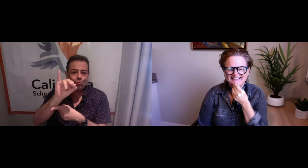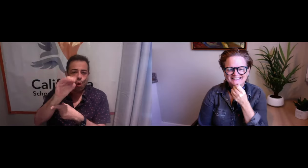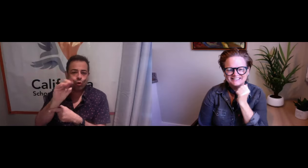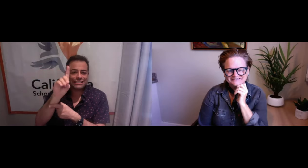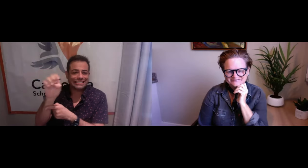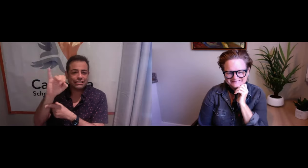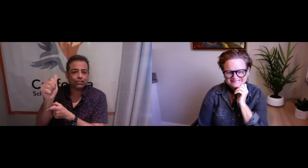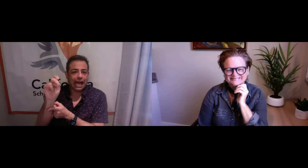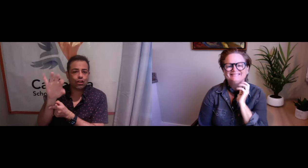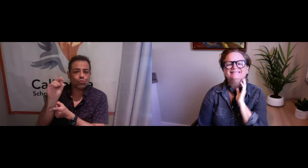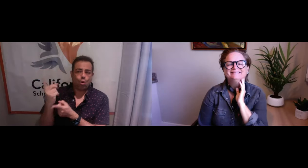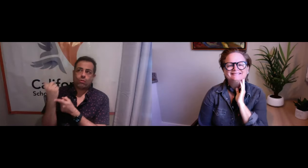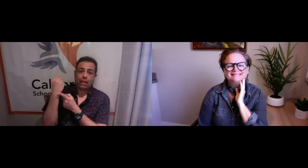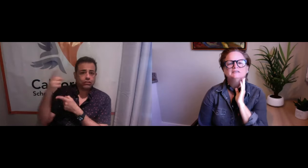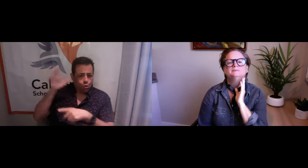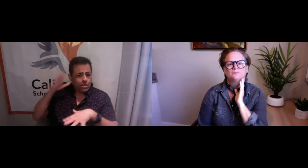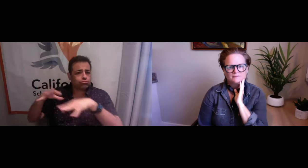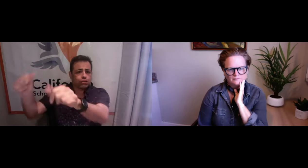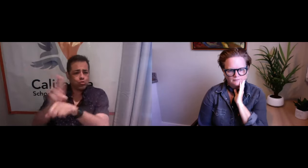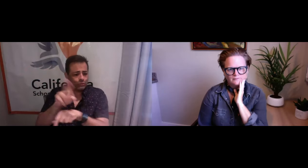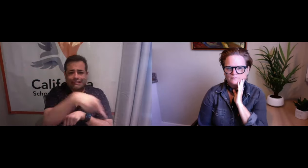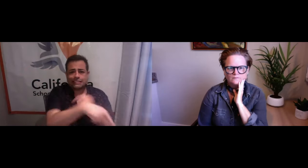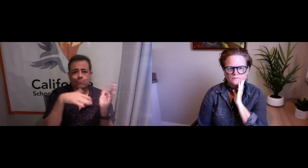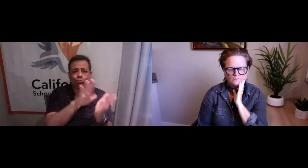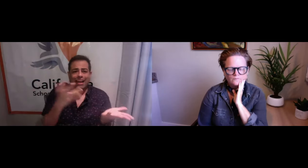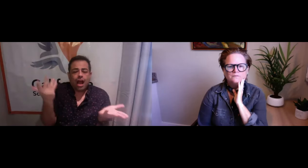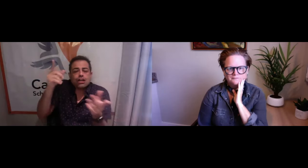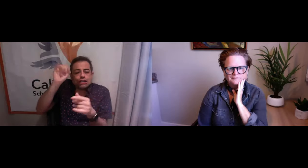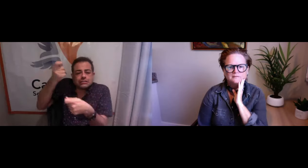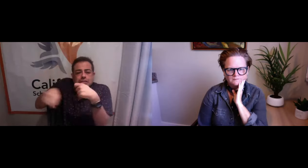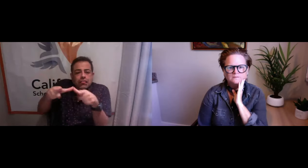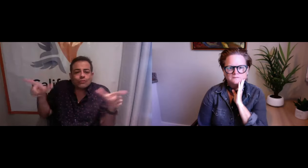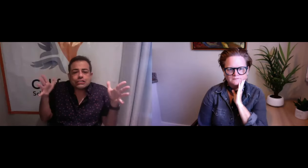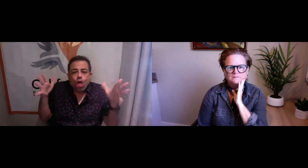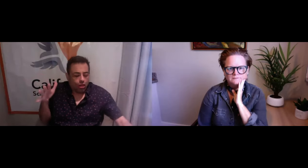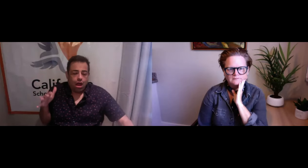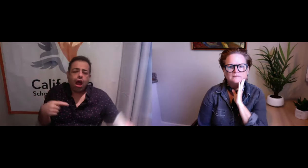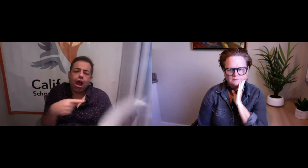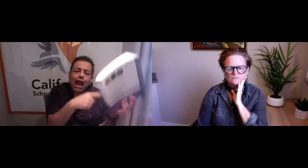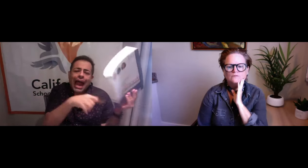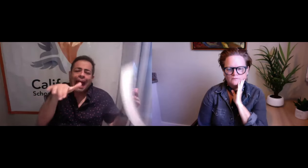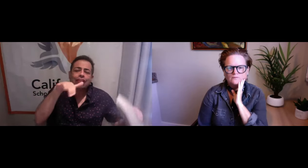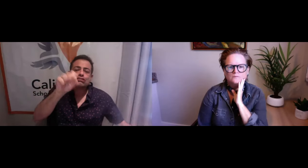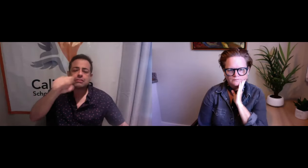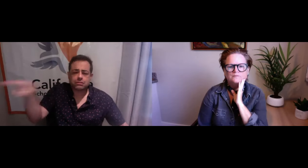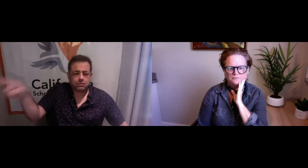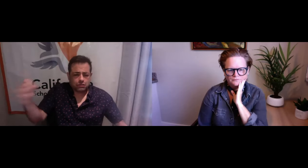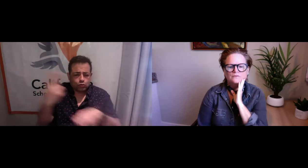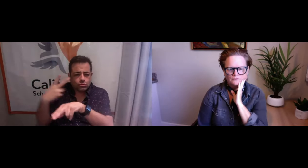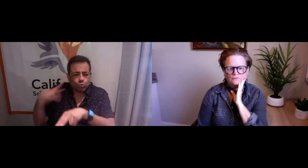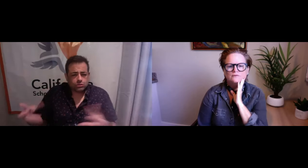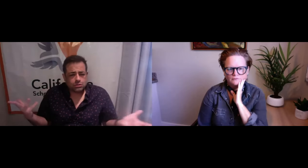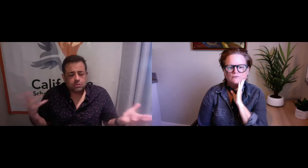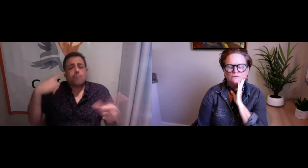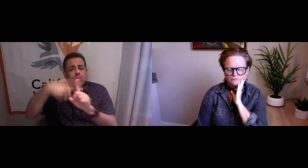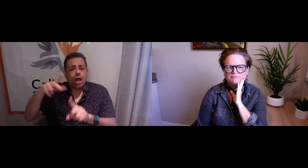But it was very good. It was cool. It was down in Rio de Janeiro last year. And they've started using this approach, right? It's just about switching out